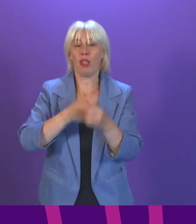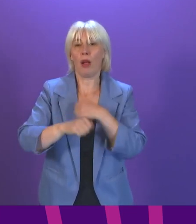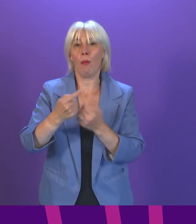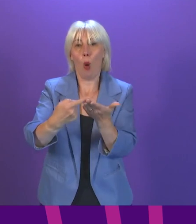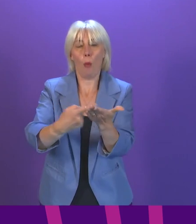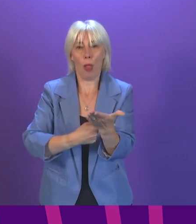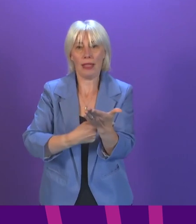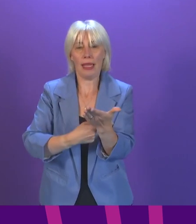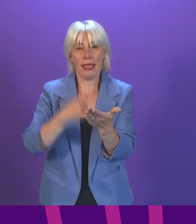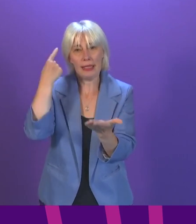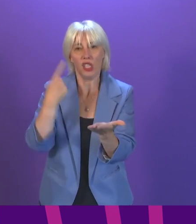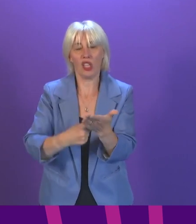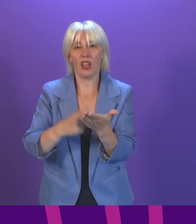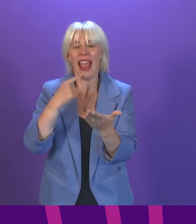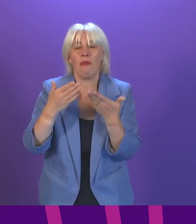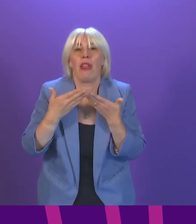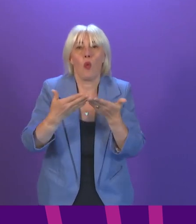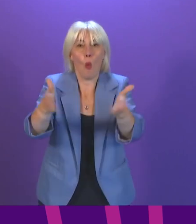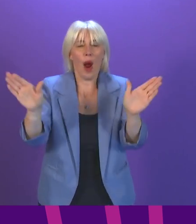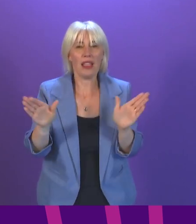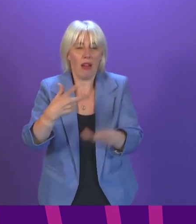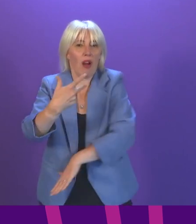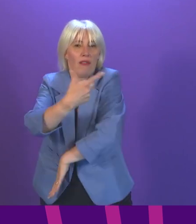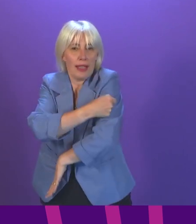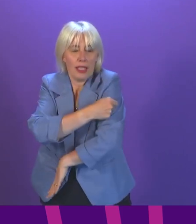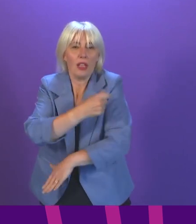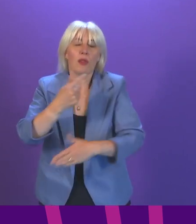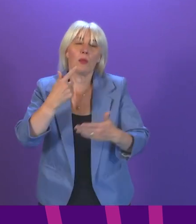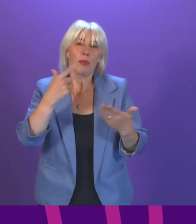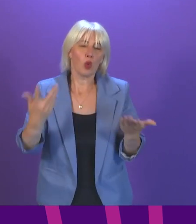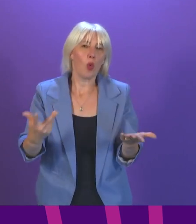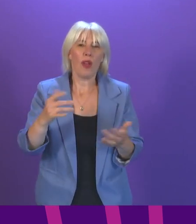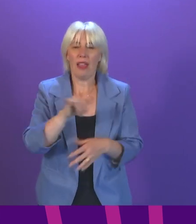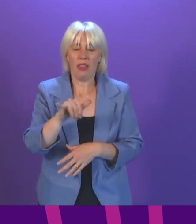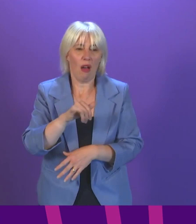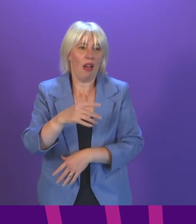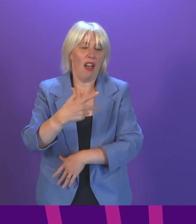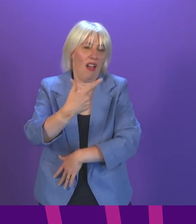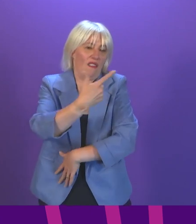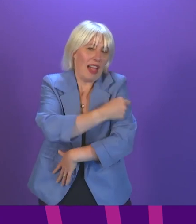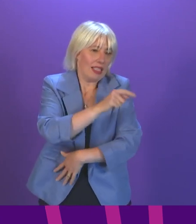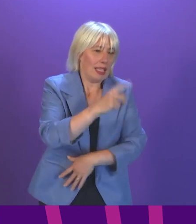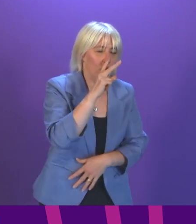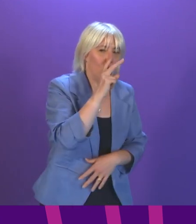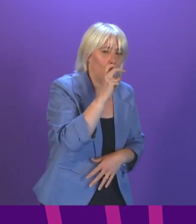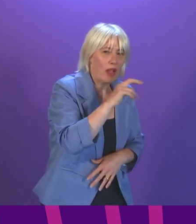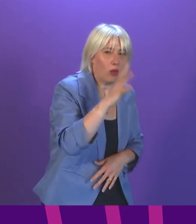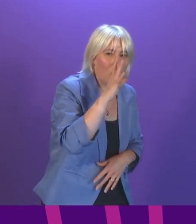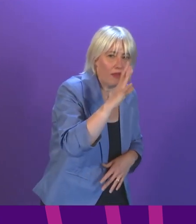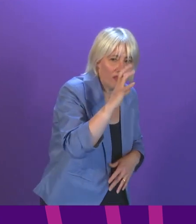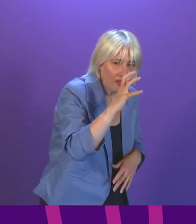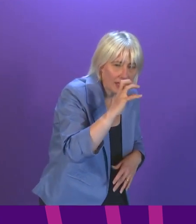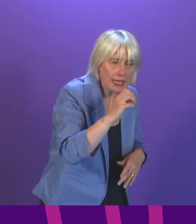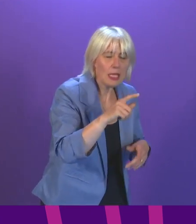consider any wider benefits of vaccination. For example, whether vaccinating at that age group could reduce any